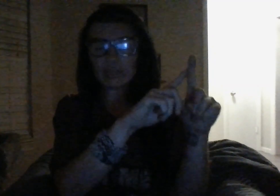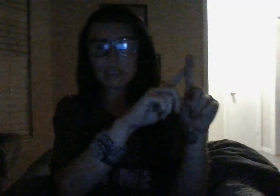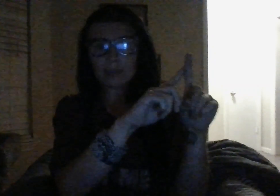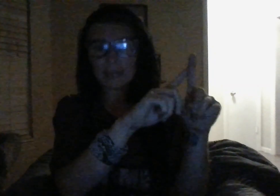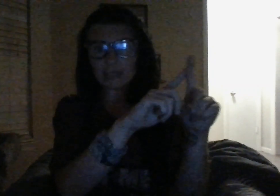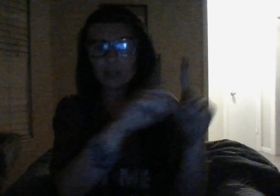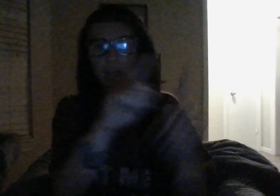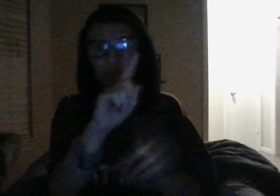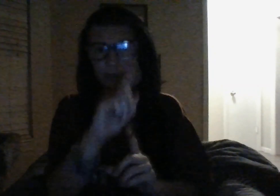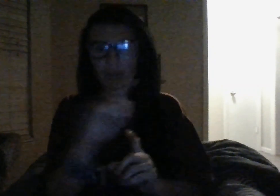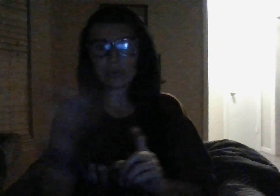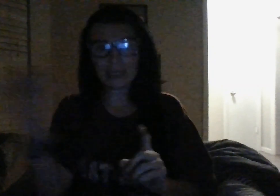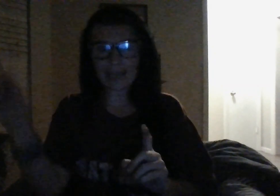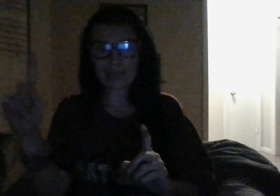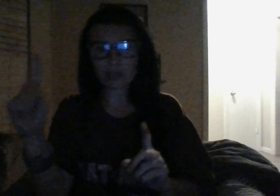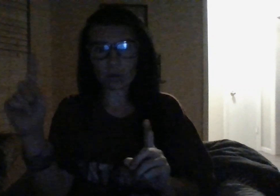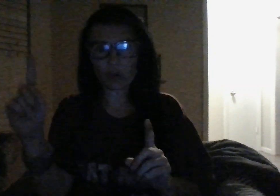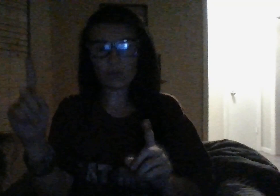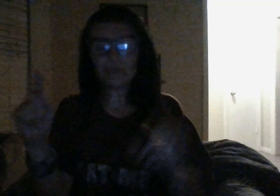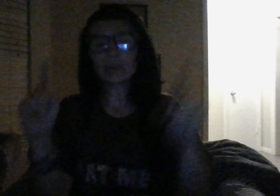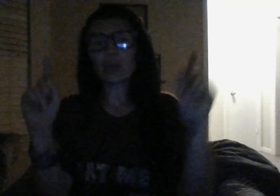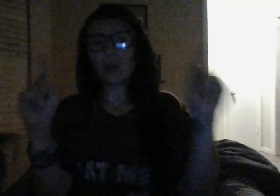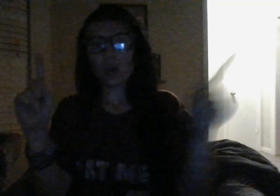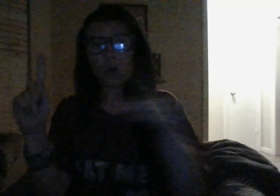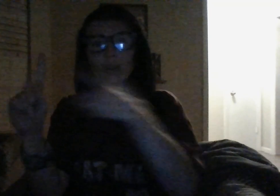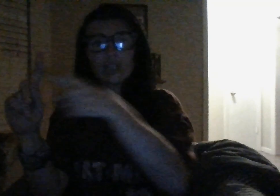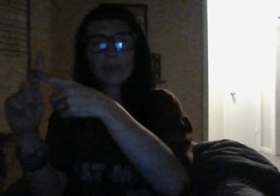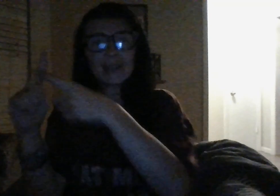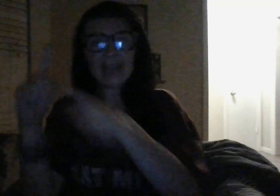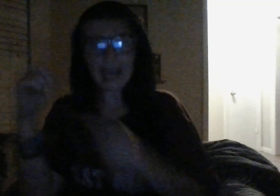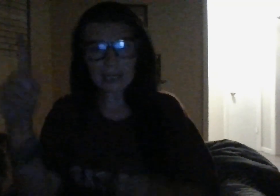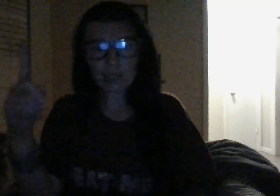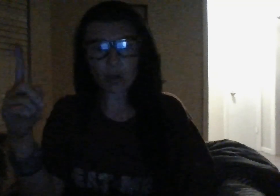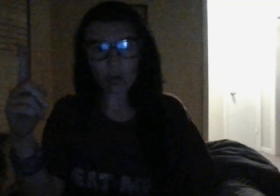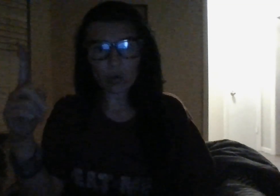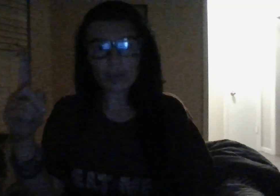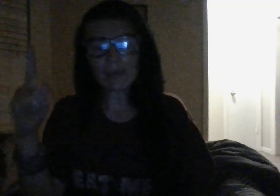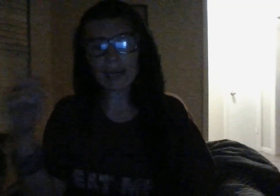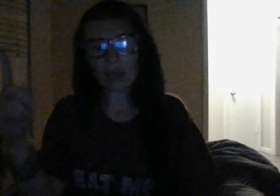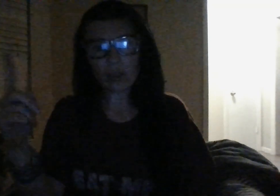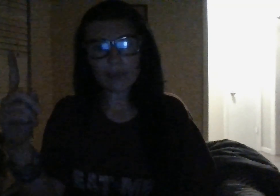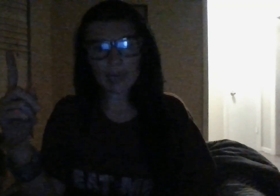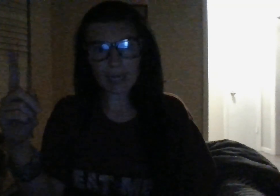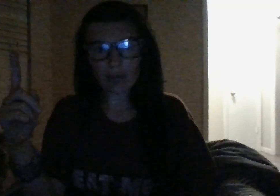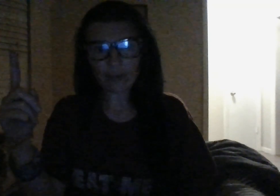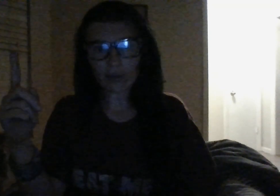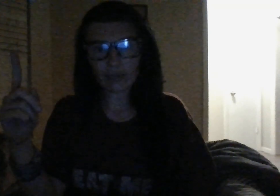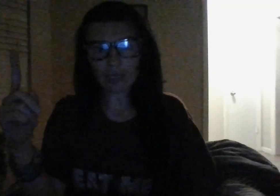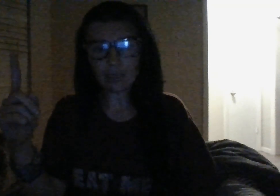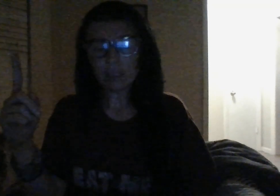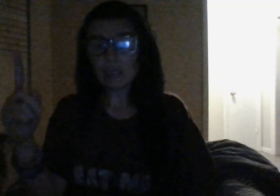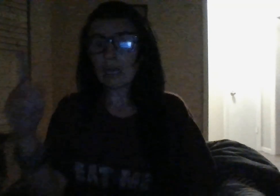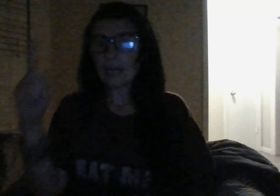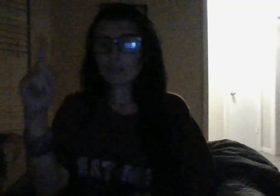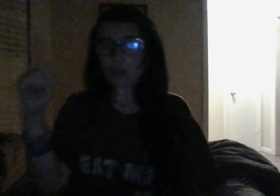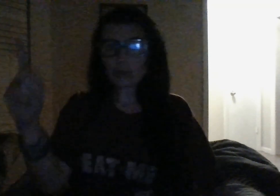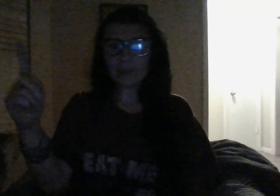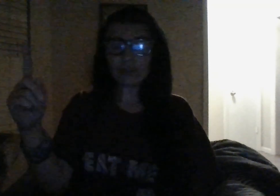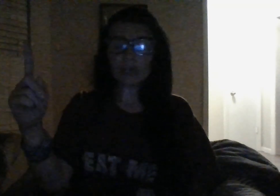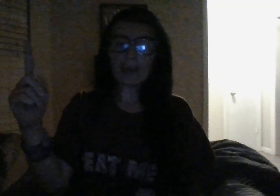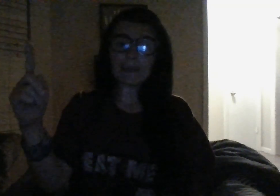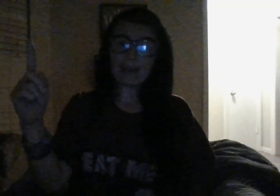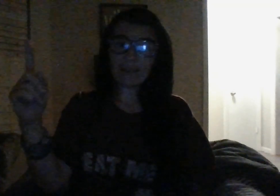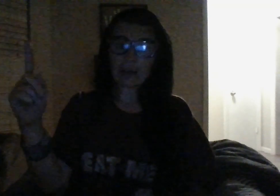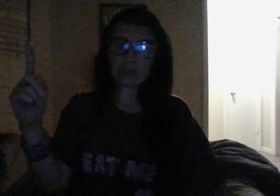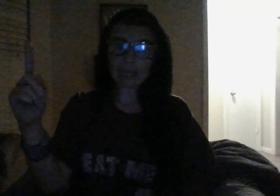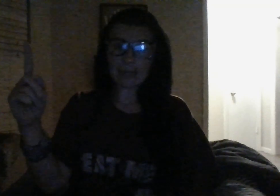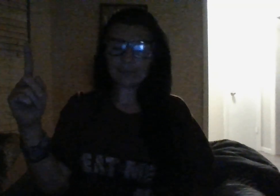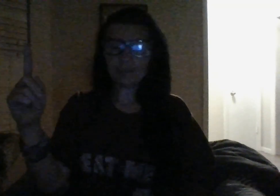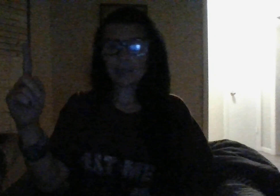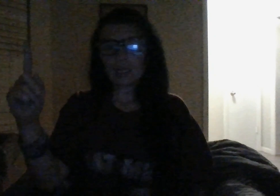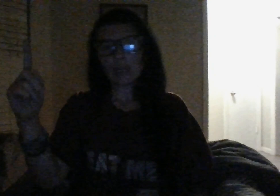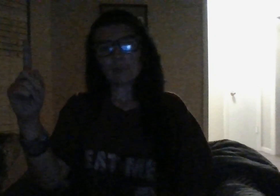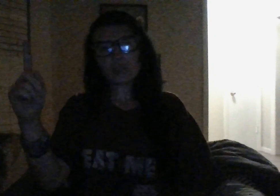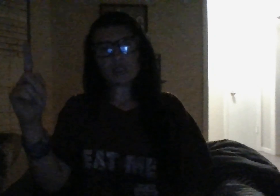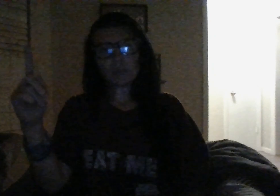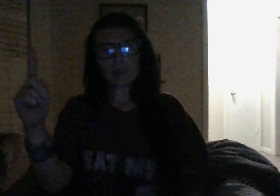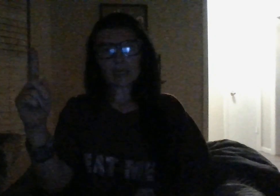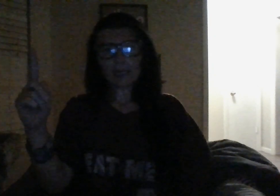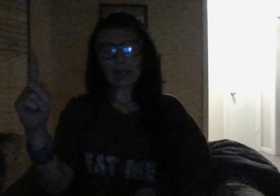vids place a lawsuit on this asshole or you can be the asshole that made all the money off of you strongly feel it might be a fire sign but you plug it